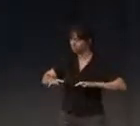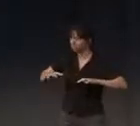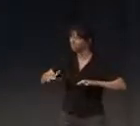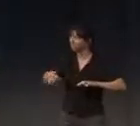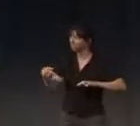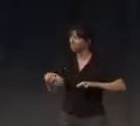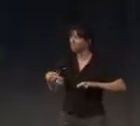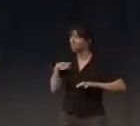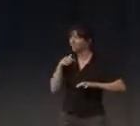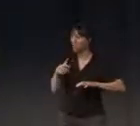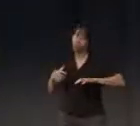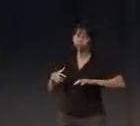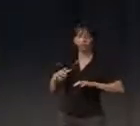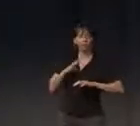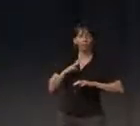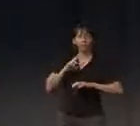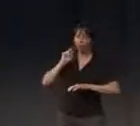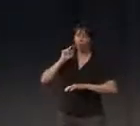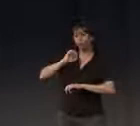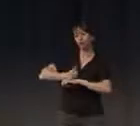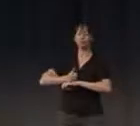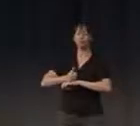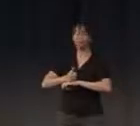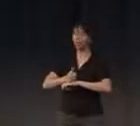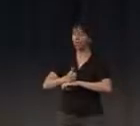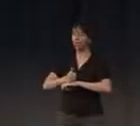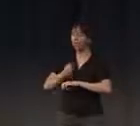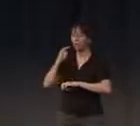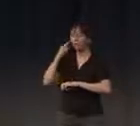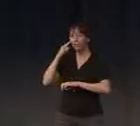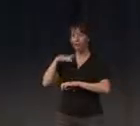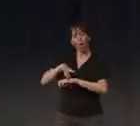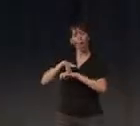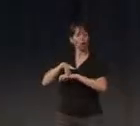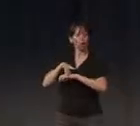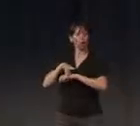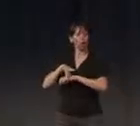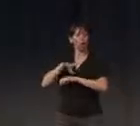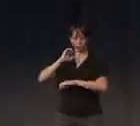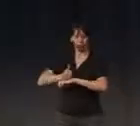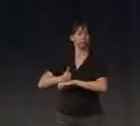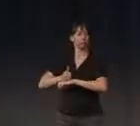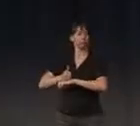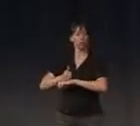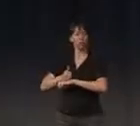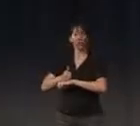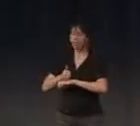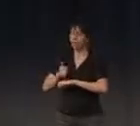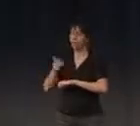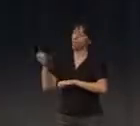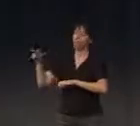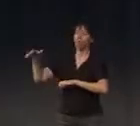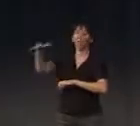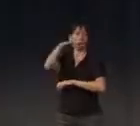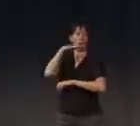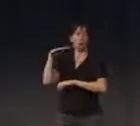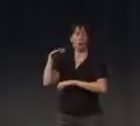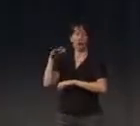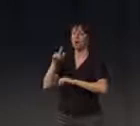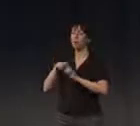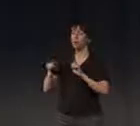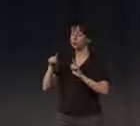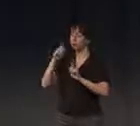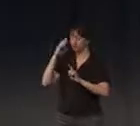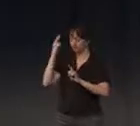of something which, well, somehow we live on the planet Earth, thanks also to this air. But it became presence, no? think